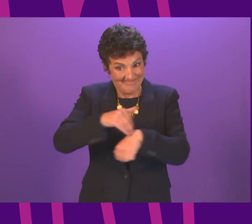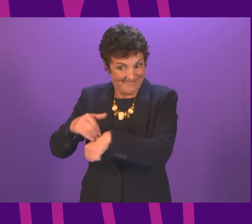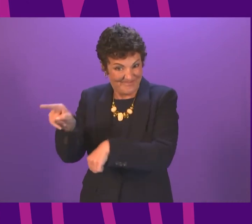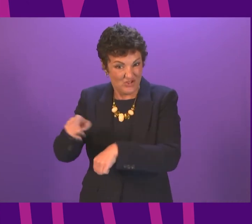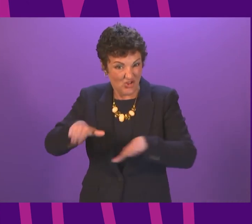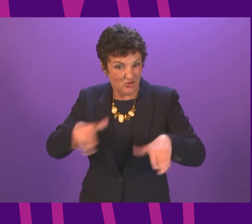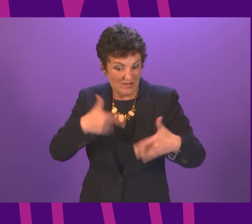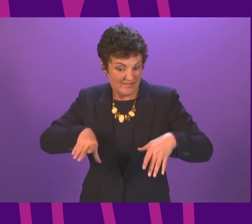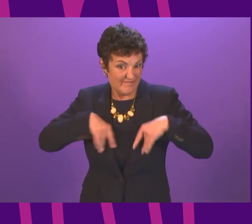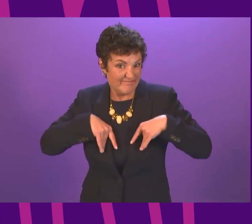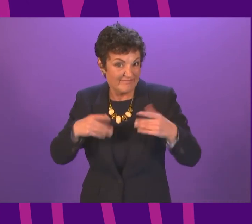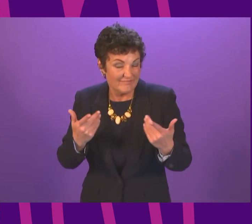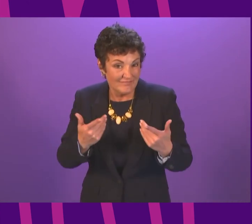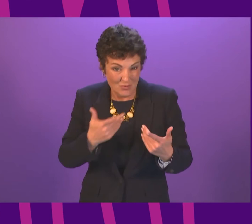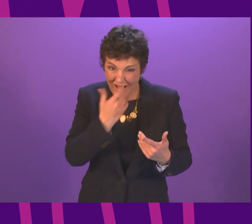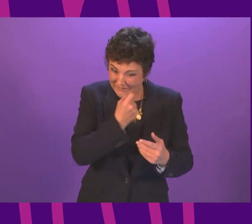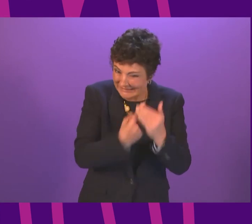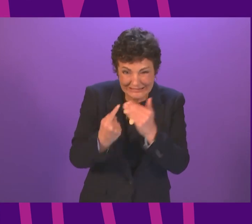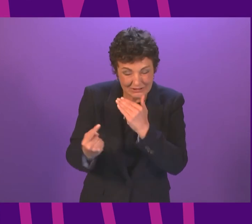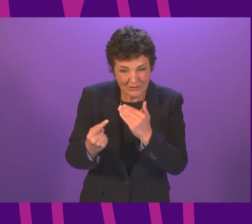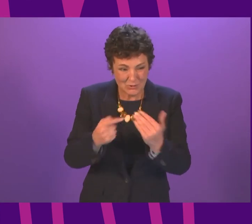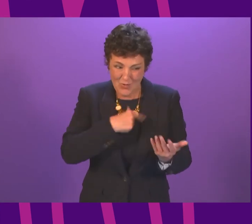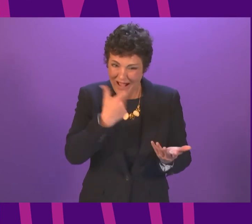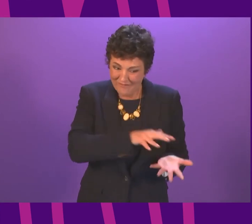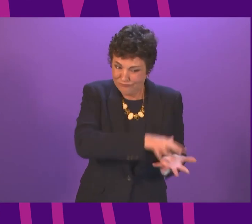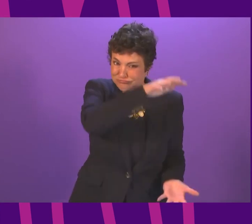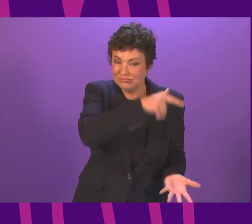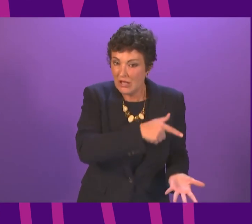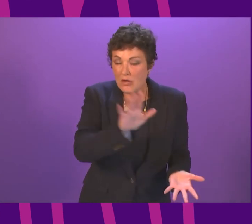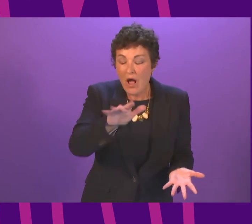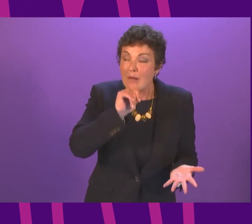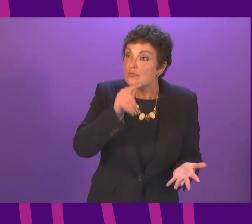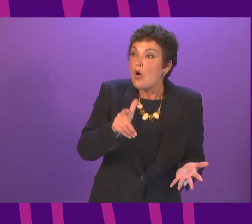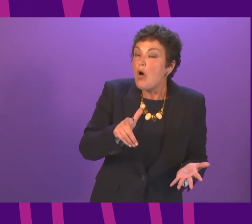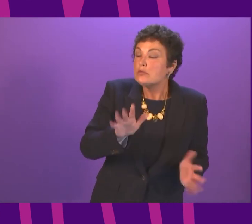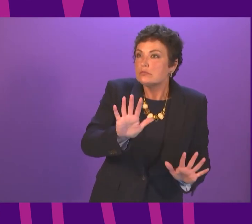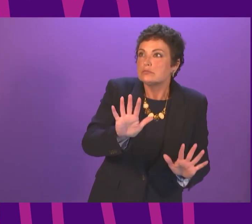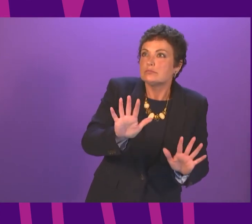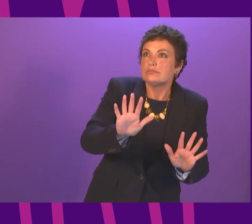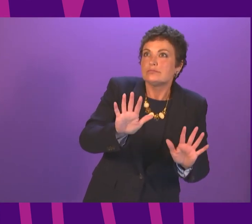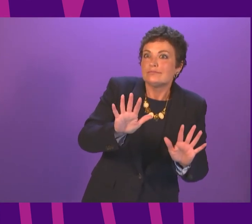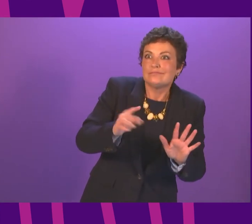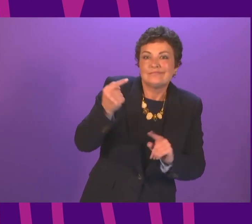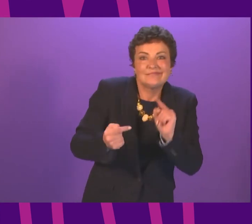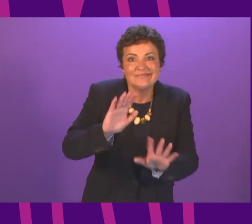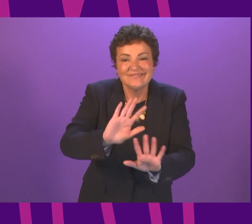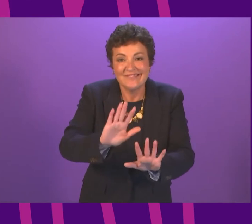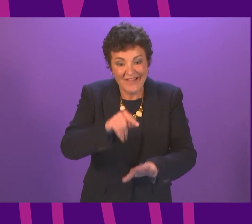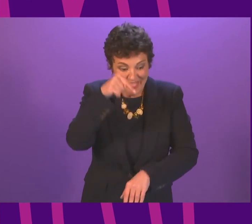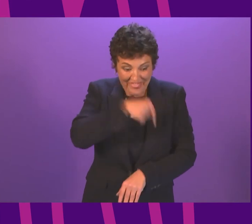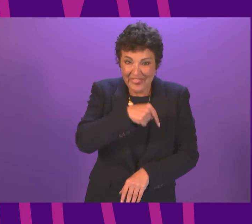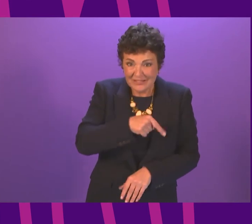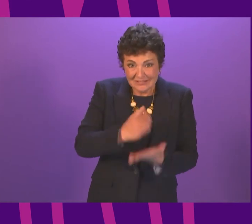children and families. So, what I am not disputing, because nobody could or should, is that this is an